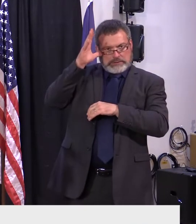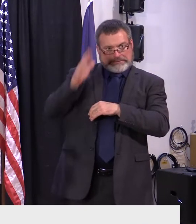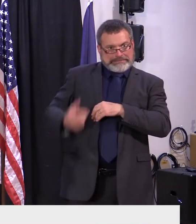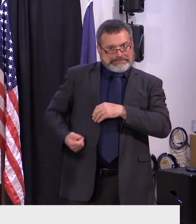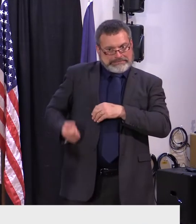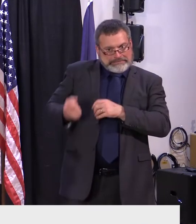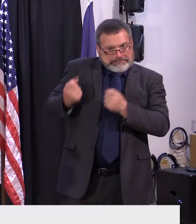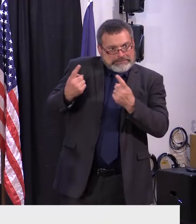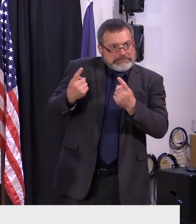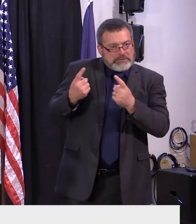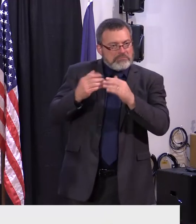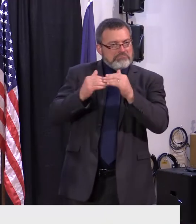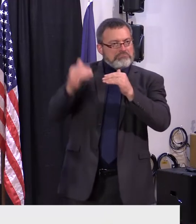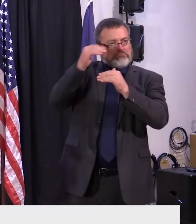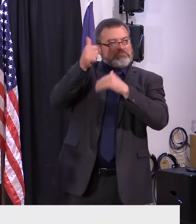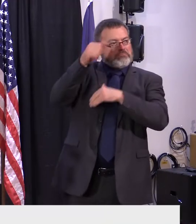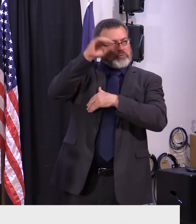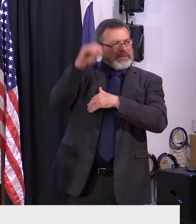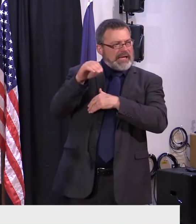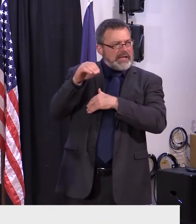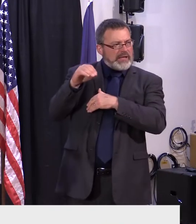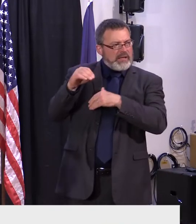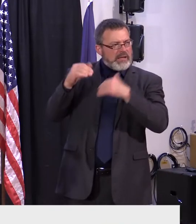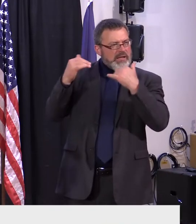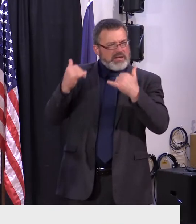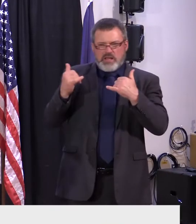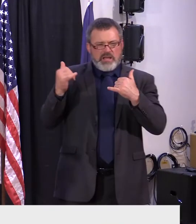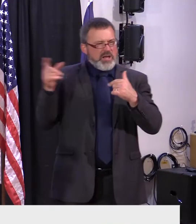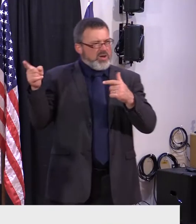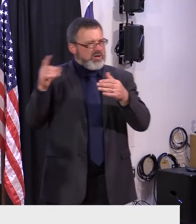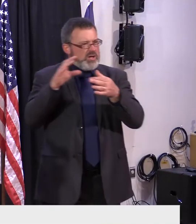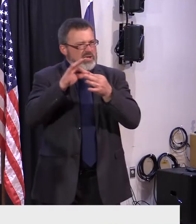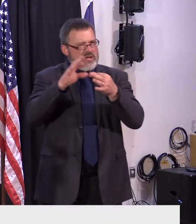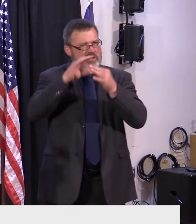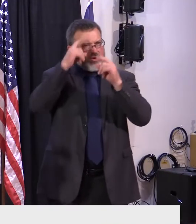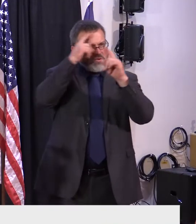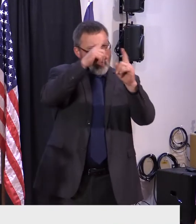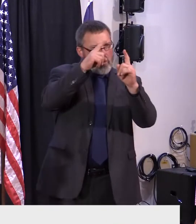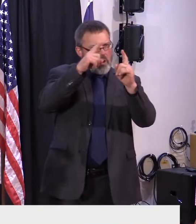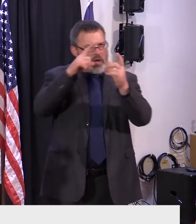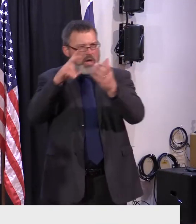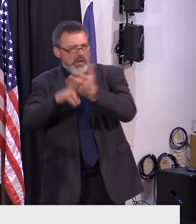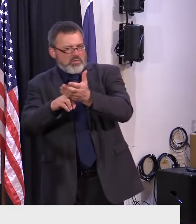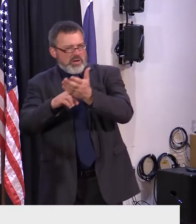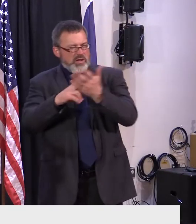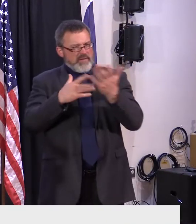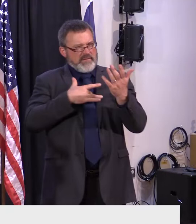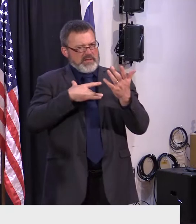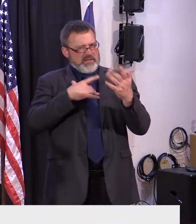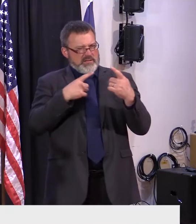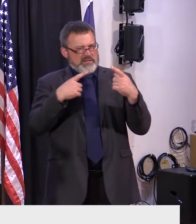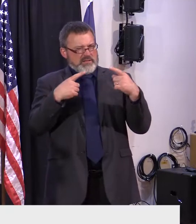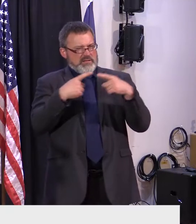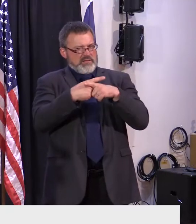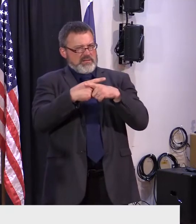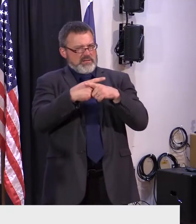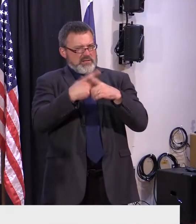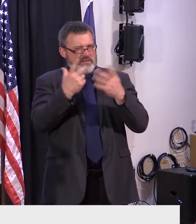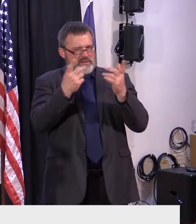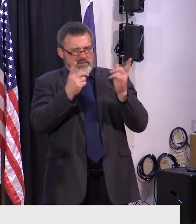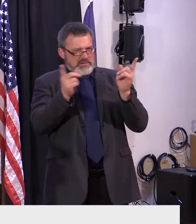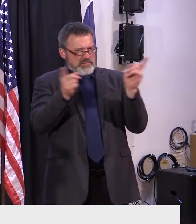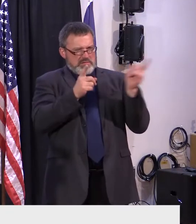income on child care. But you're talking about that as a goal now? Well, again, it's something that we have to work out all the